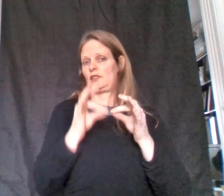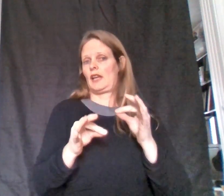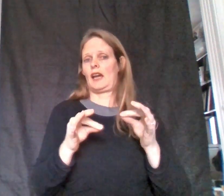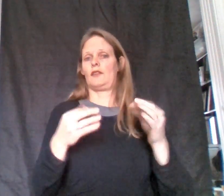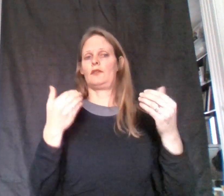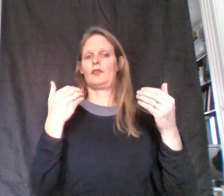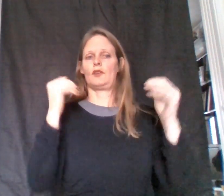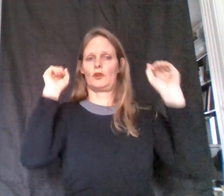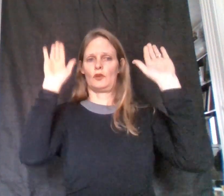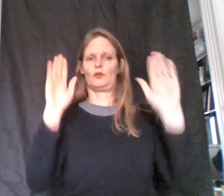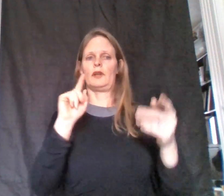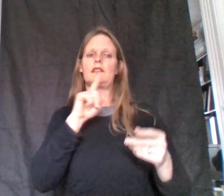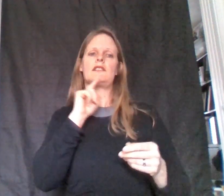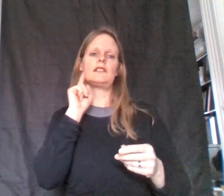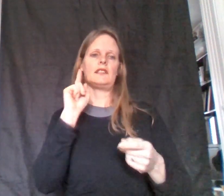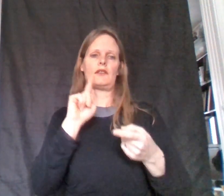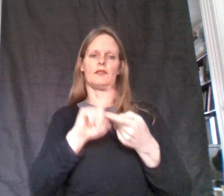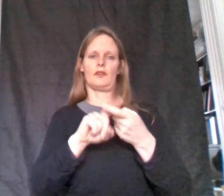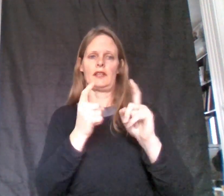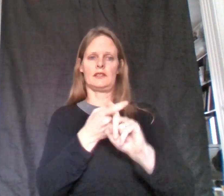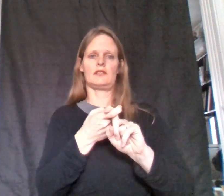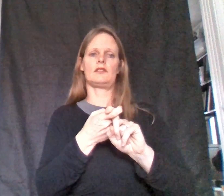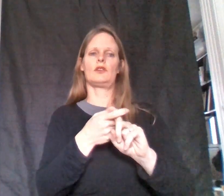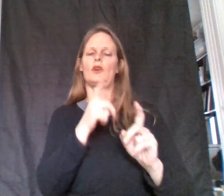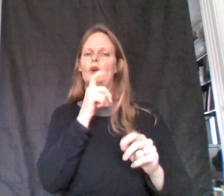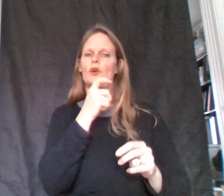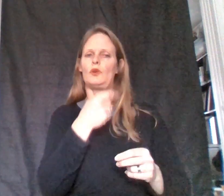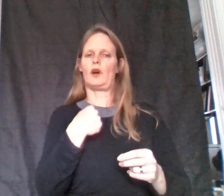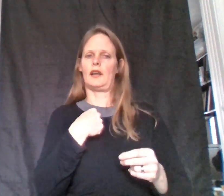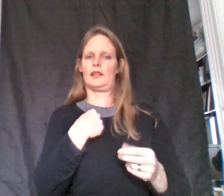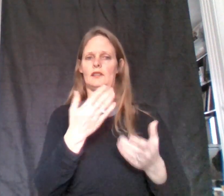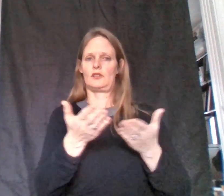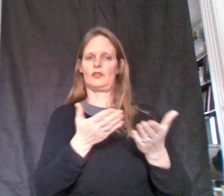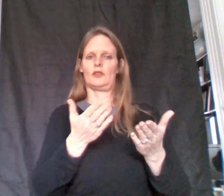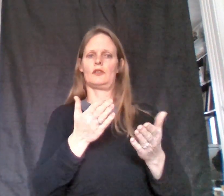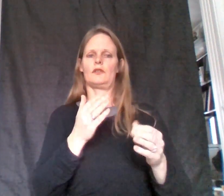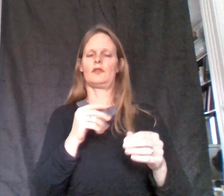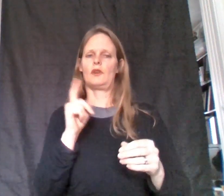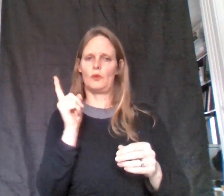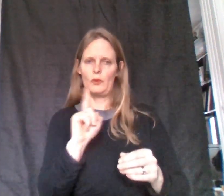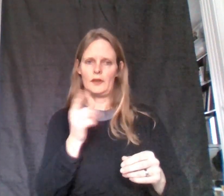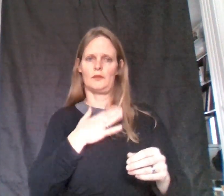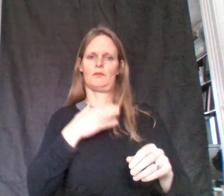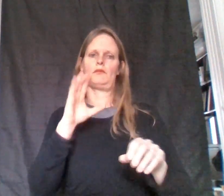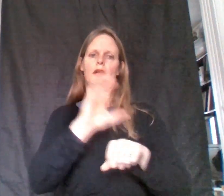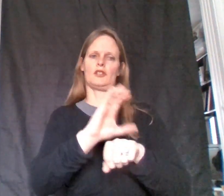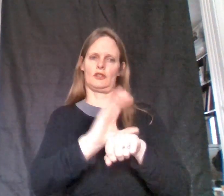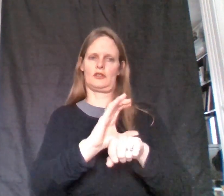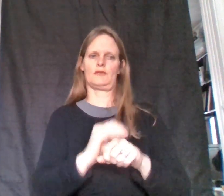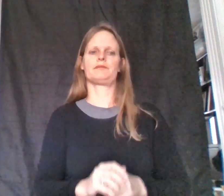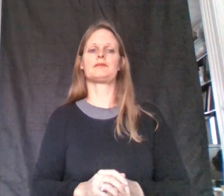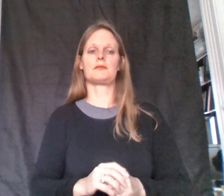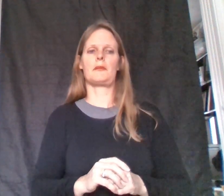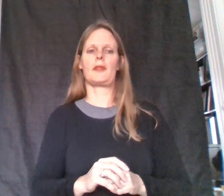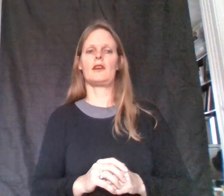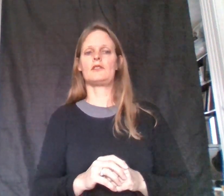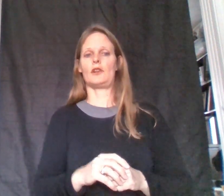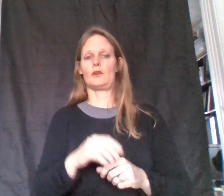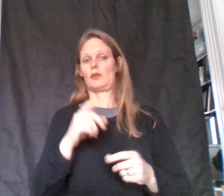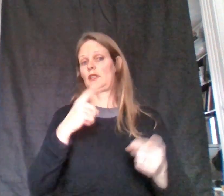have great deaf friends who I serve where my church. So the